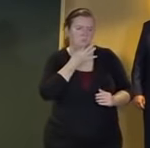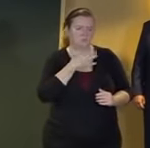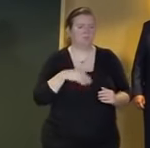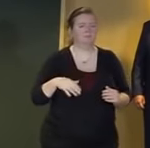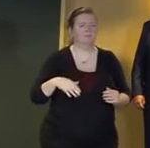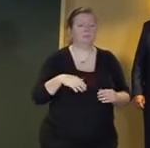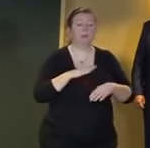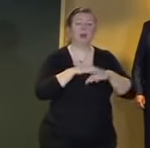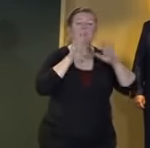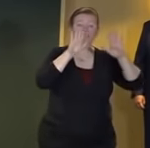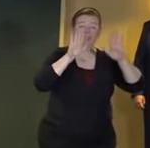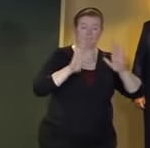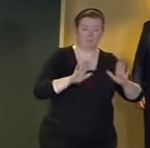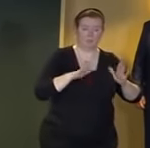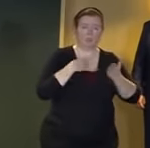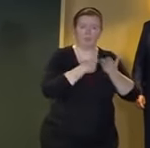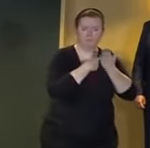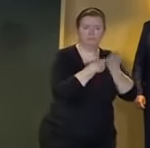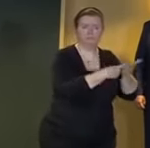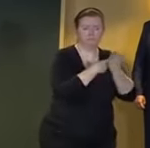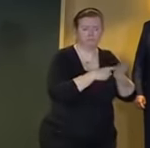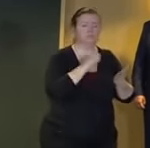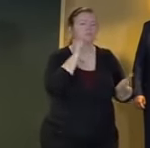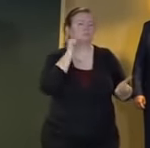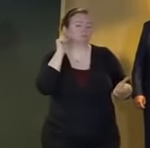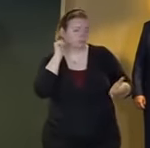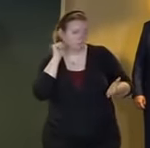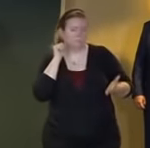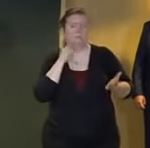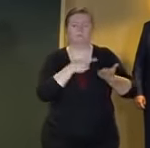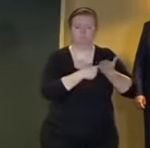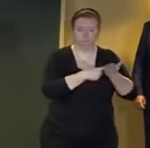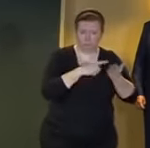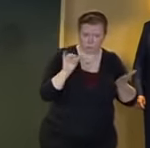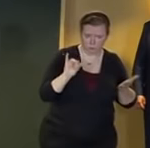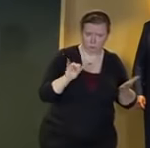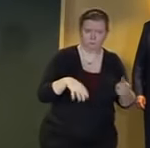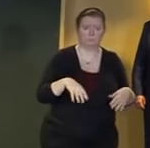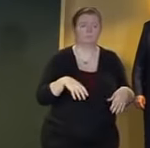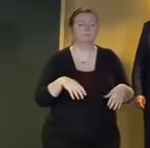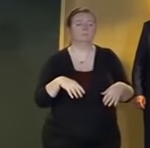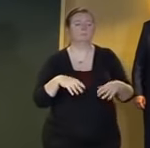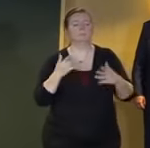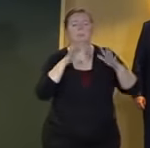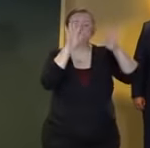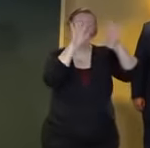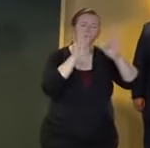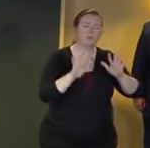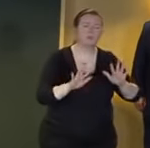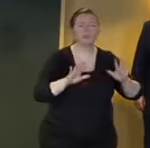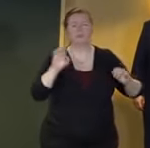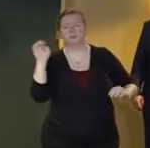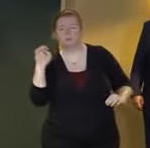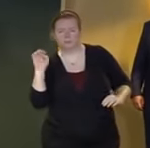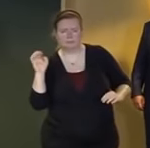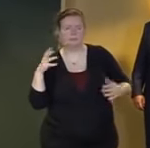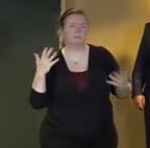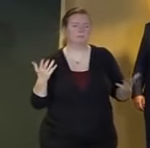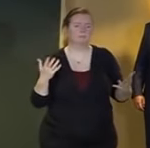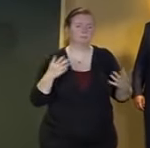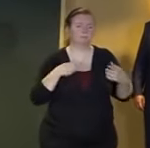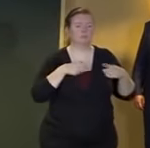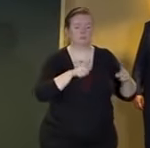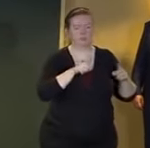and longer conversations yesterday we're dealing with a weather crisis in the midst of a pandemic